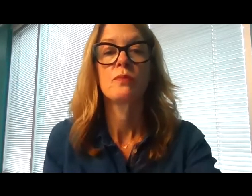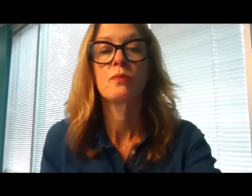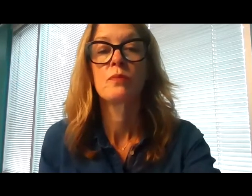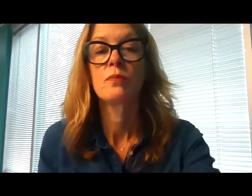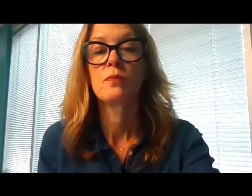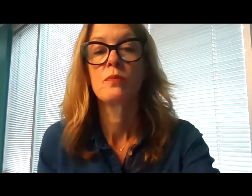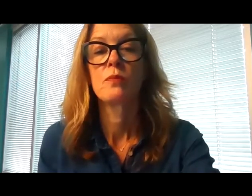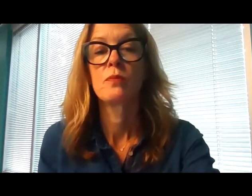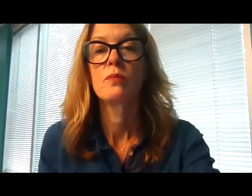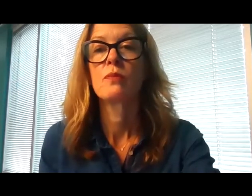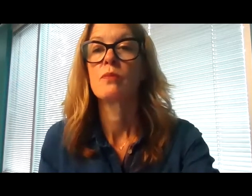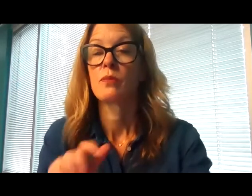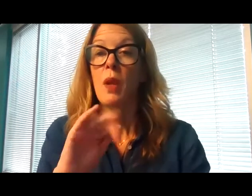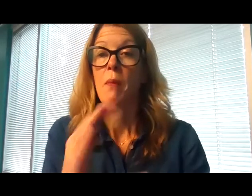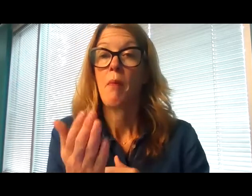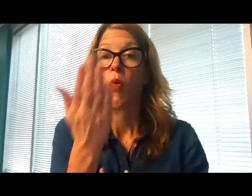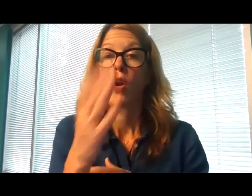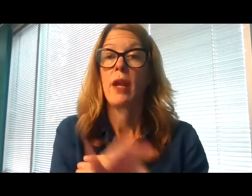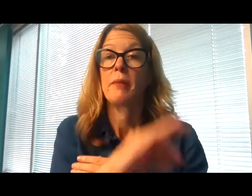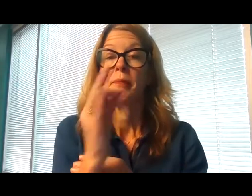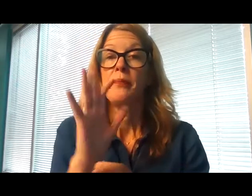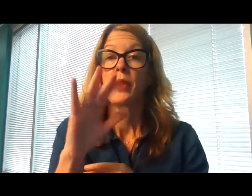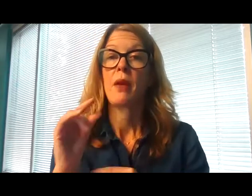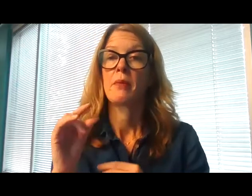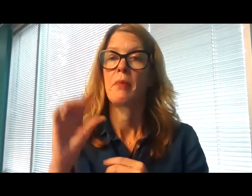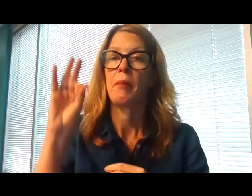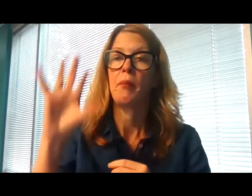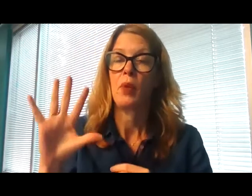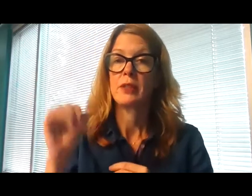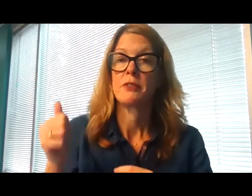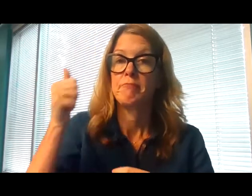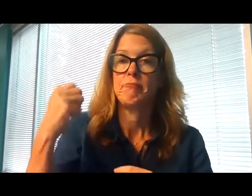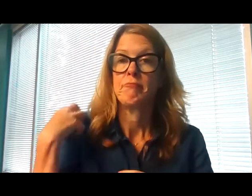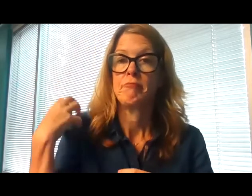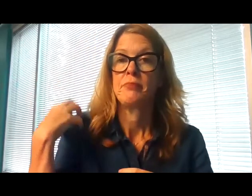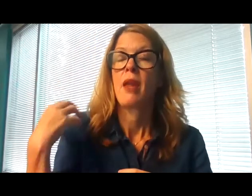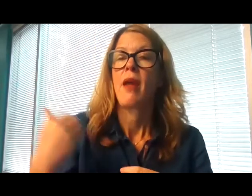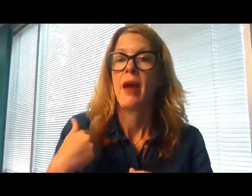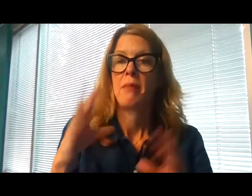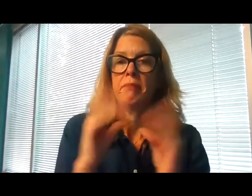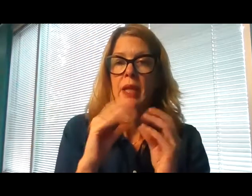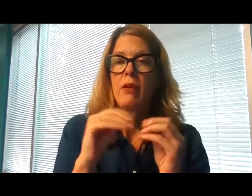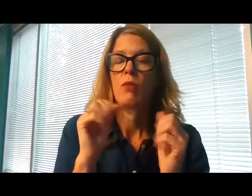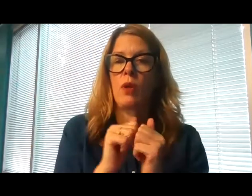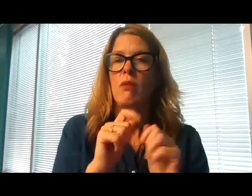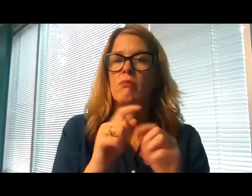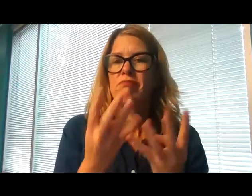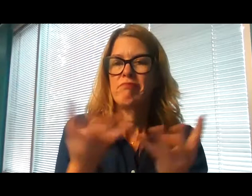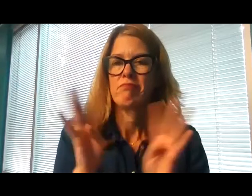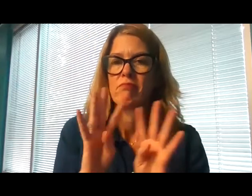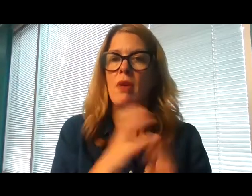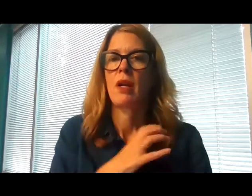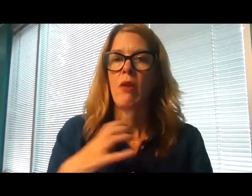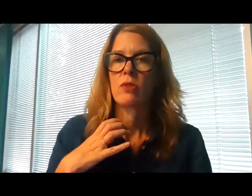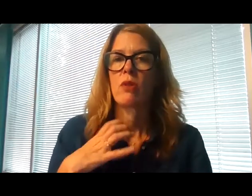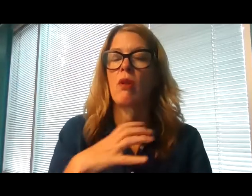As soon as it was morning, the chief priests held a consultation with the elders and scribes and the whole council. They